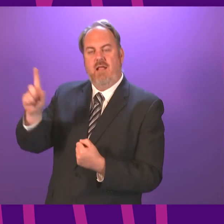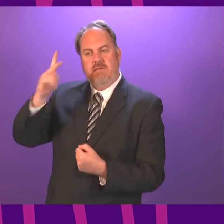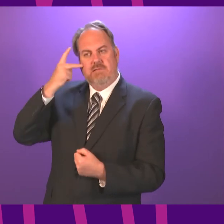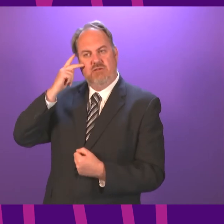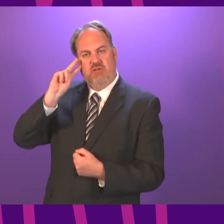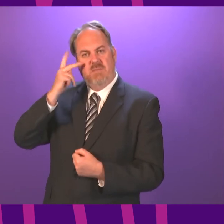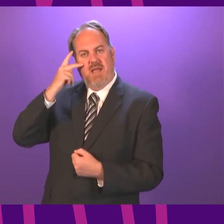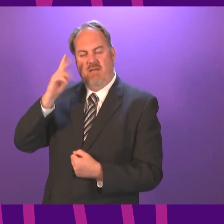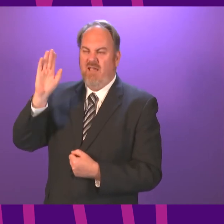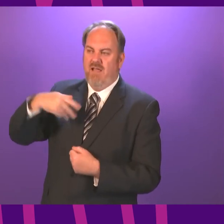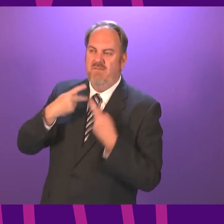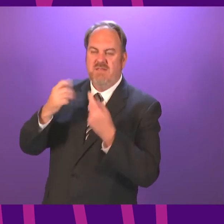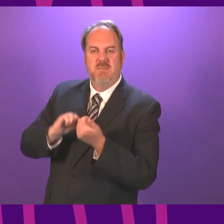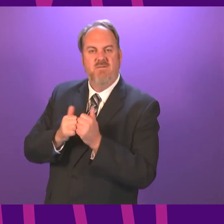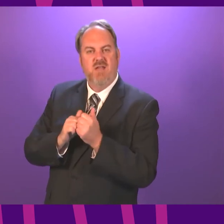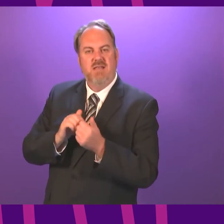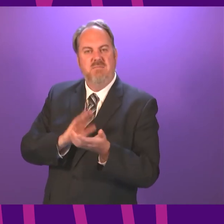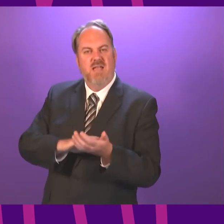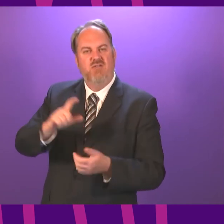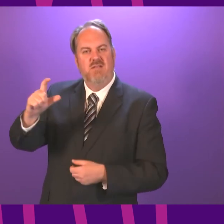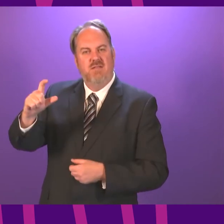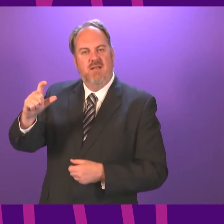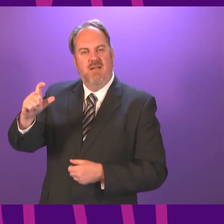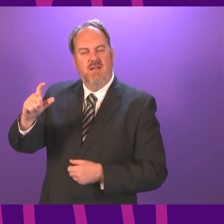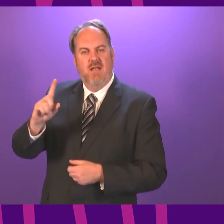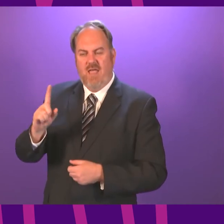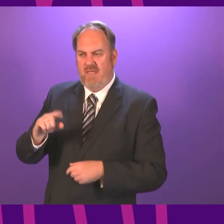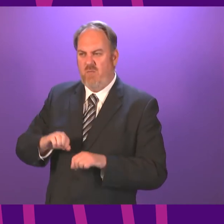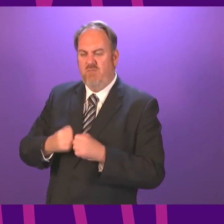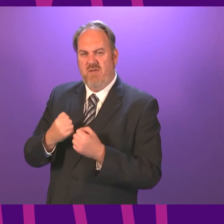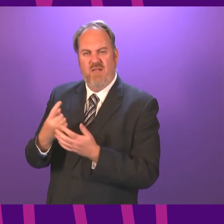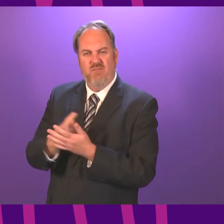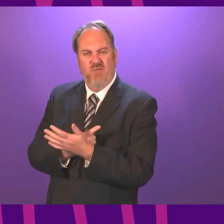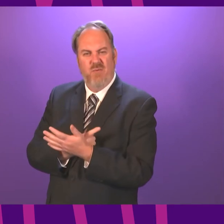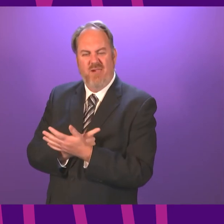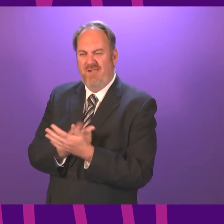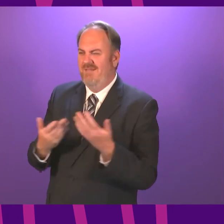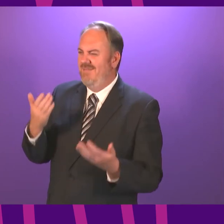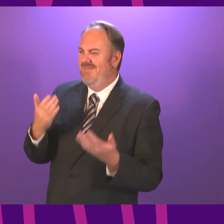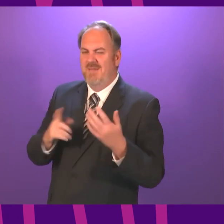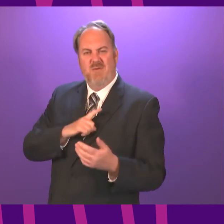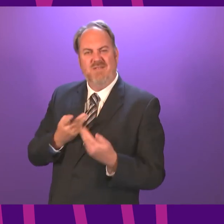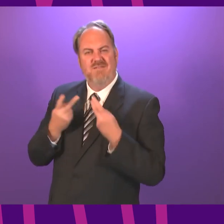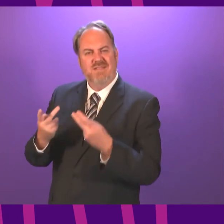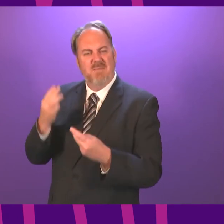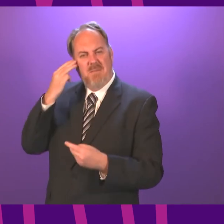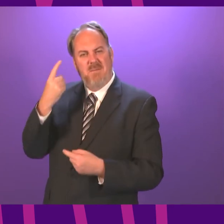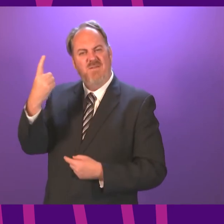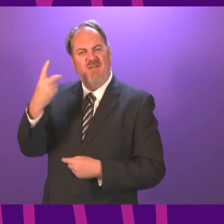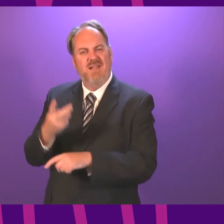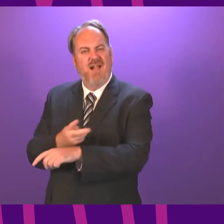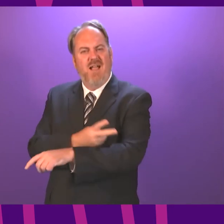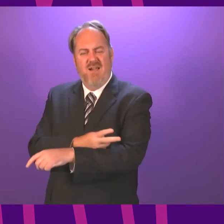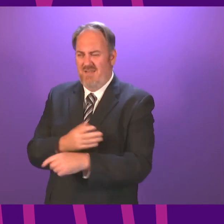to pop down to see a mate in Manchester and not be in breach of this law. How can this possibly be